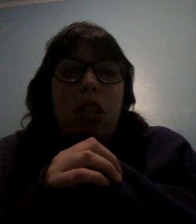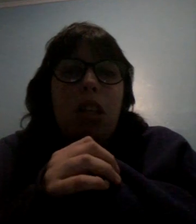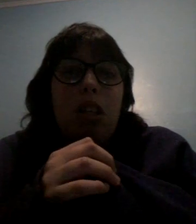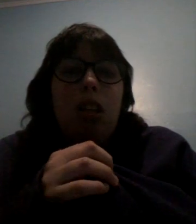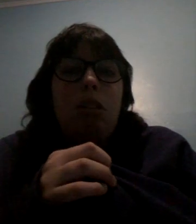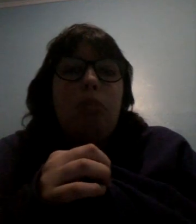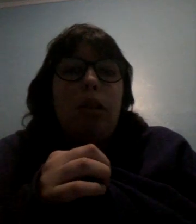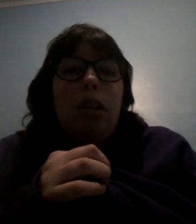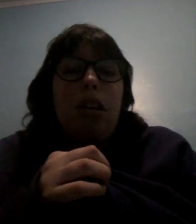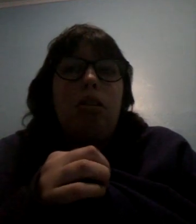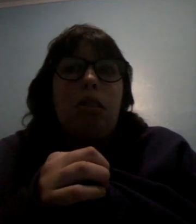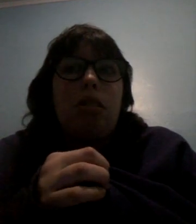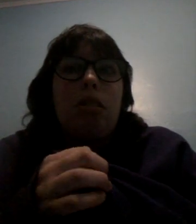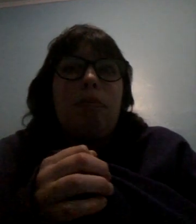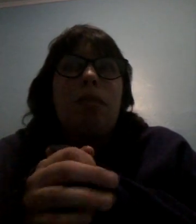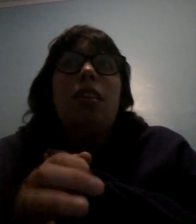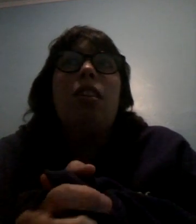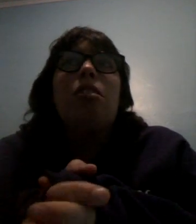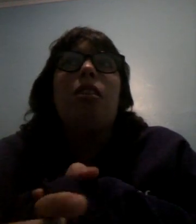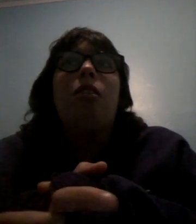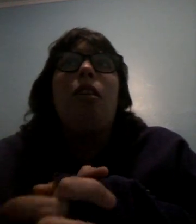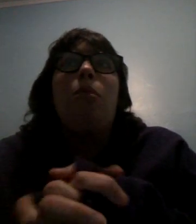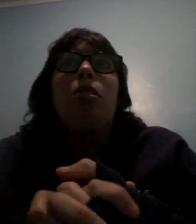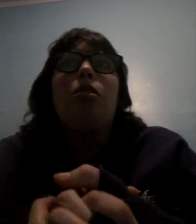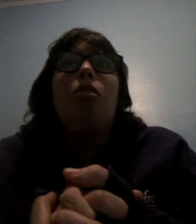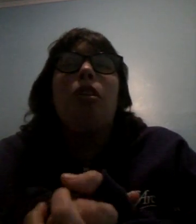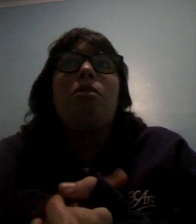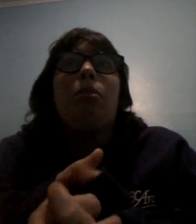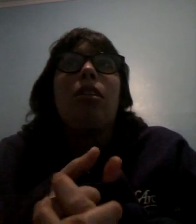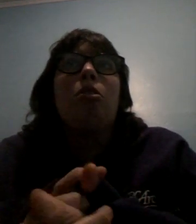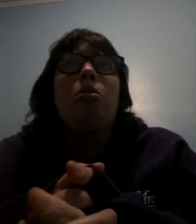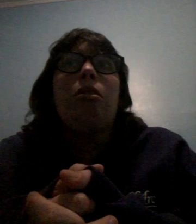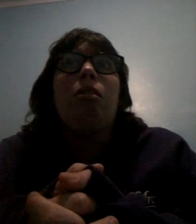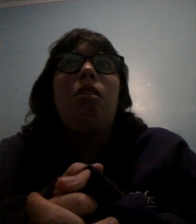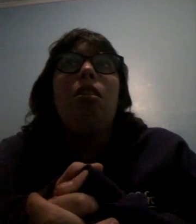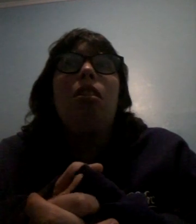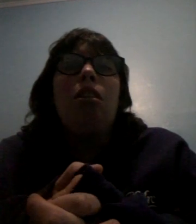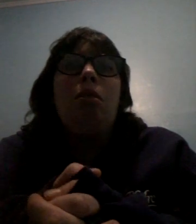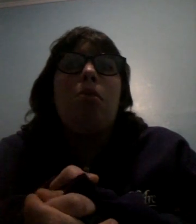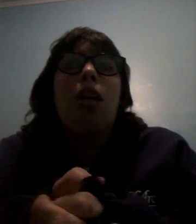believe me it does so um early this morning it was pretty funny because